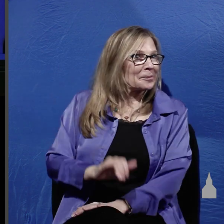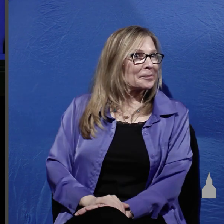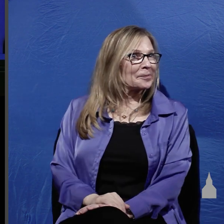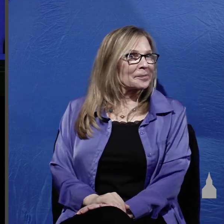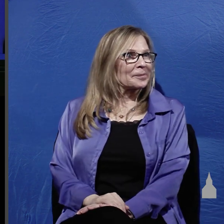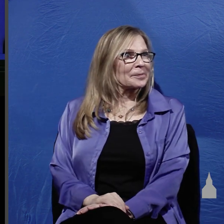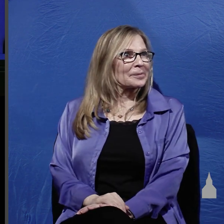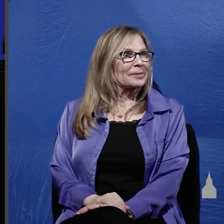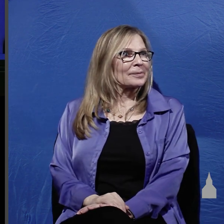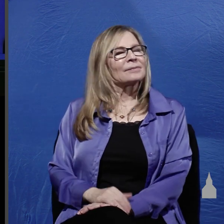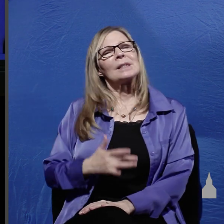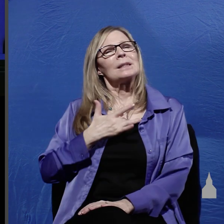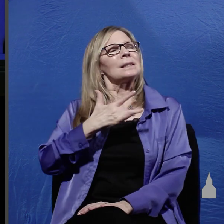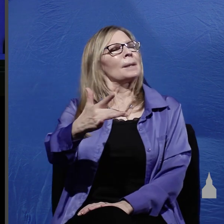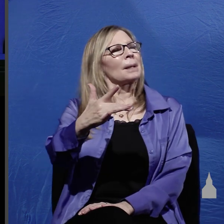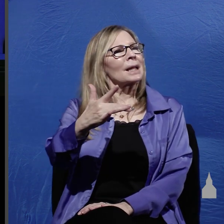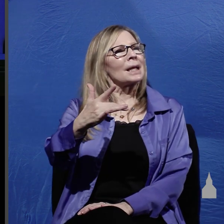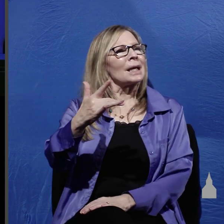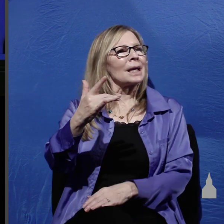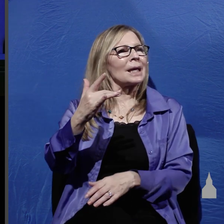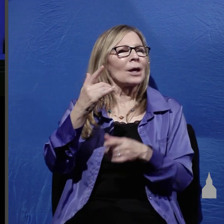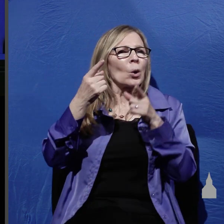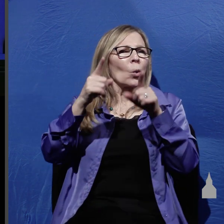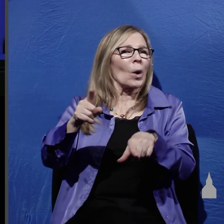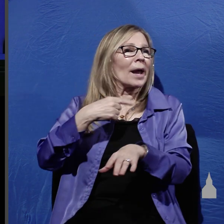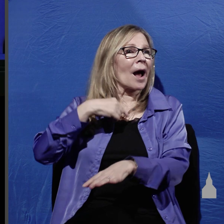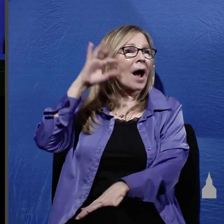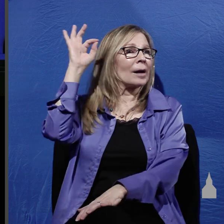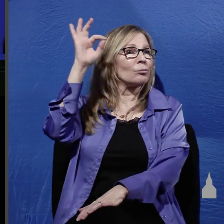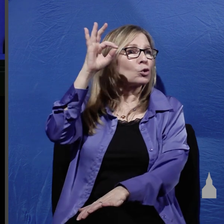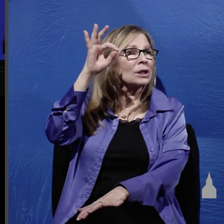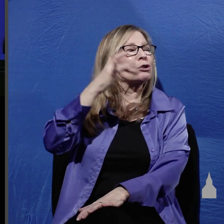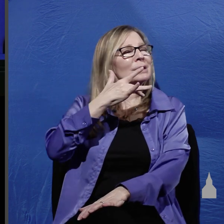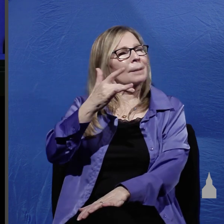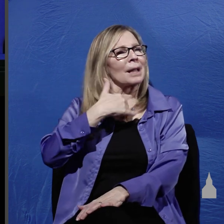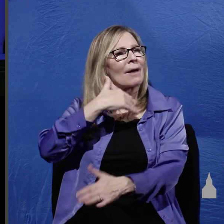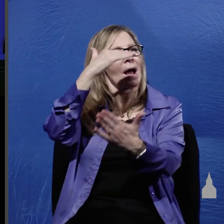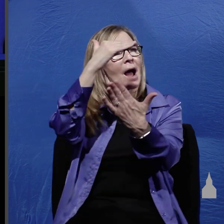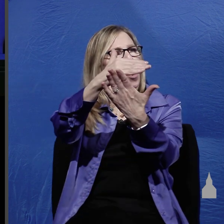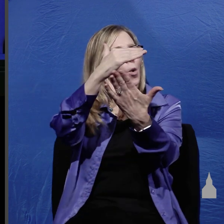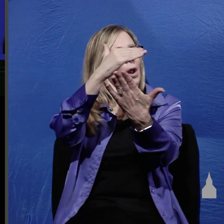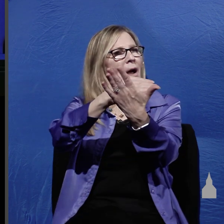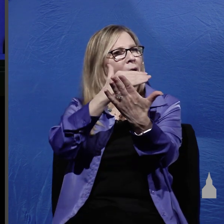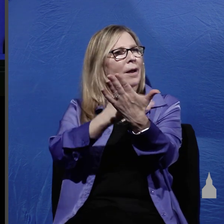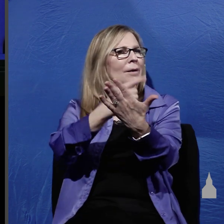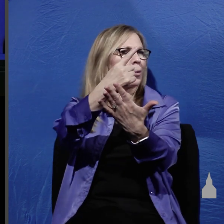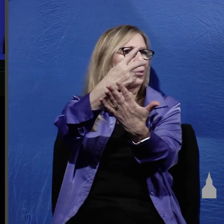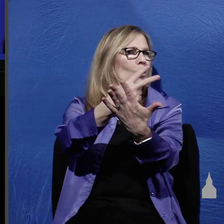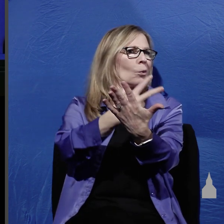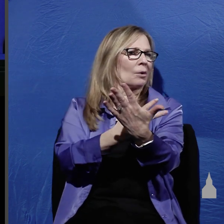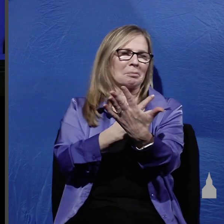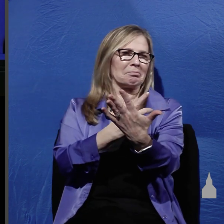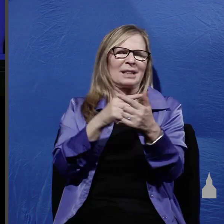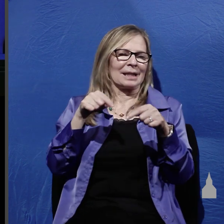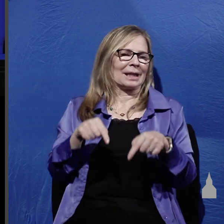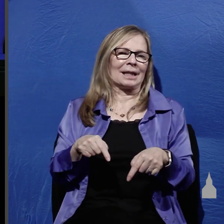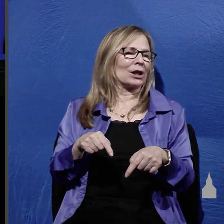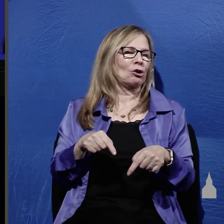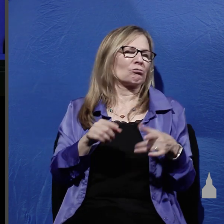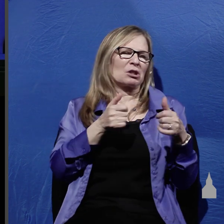normally I have an outline when I preach but I don't have an outline for these verses we're just going to follow John's train of thought as he tells us verse